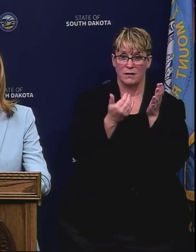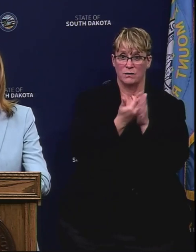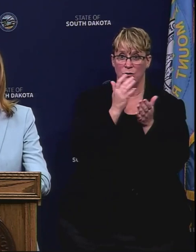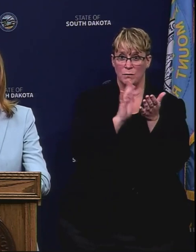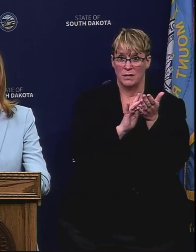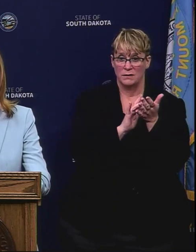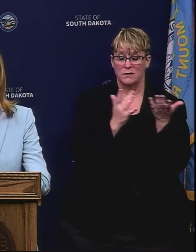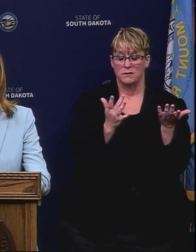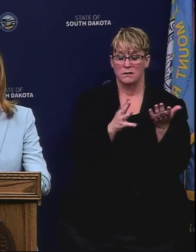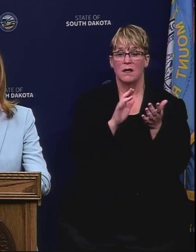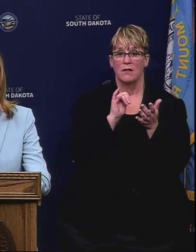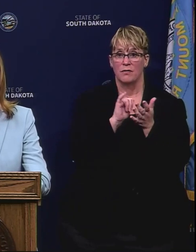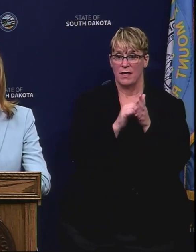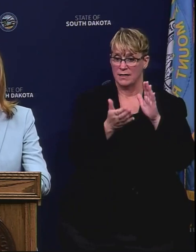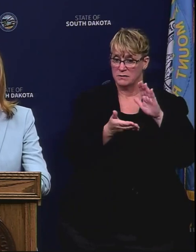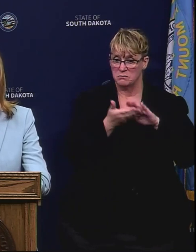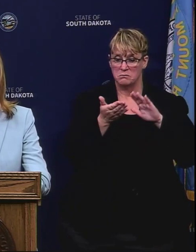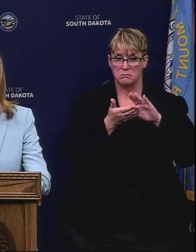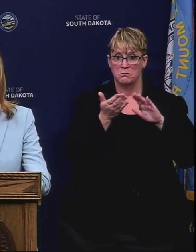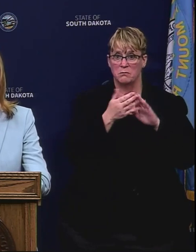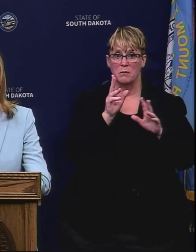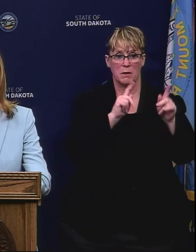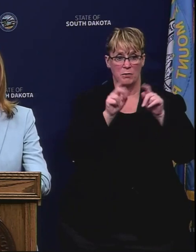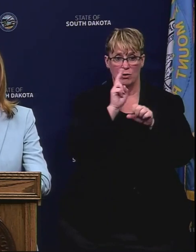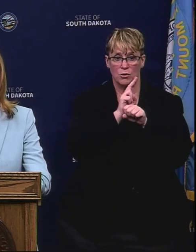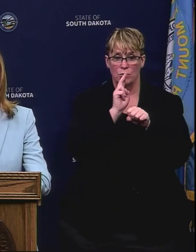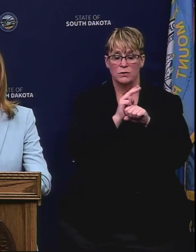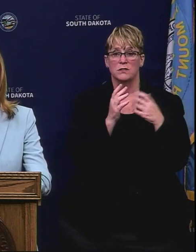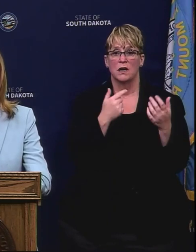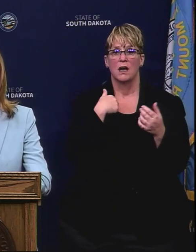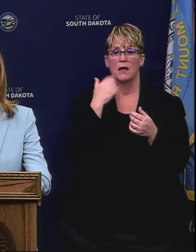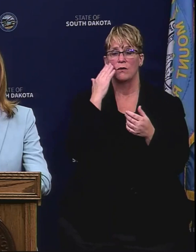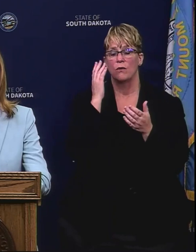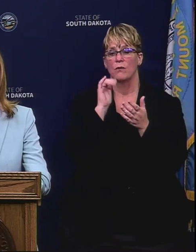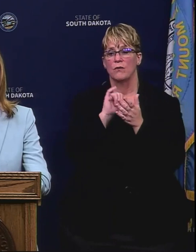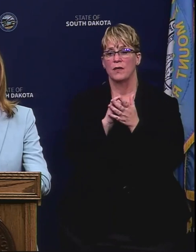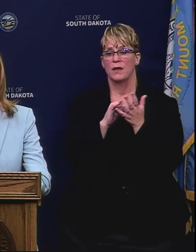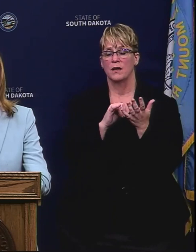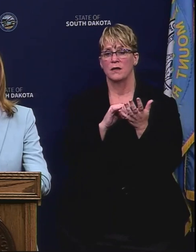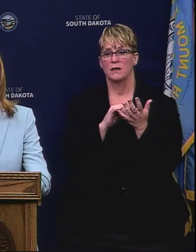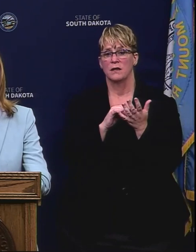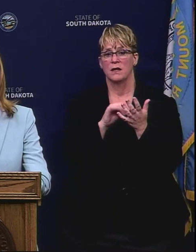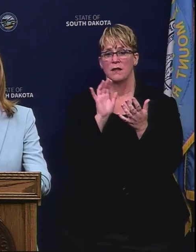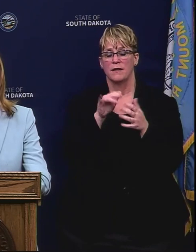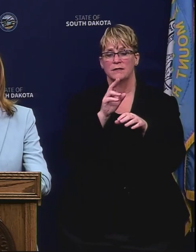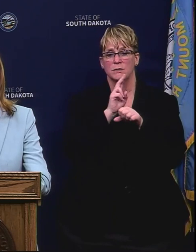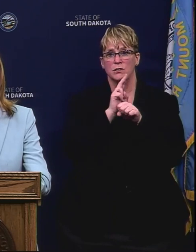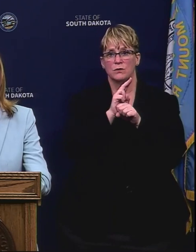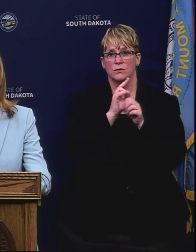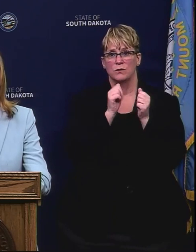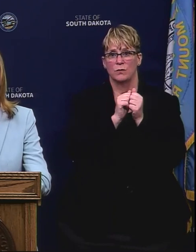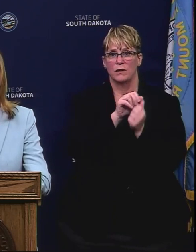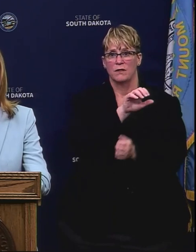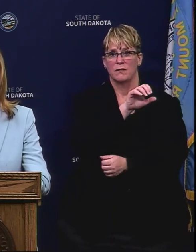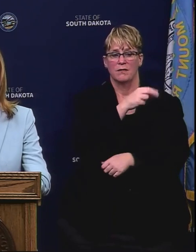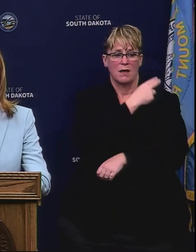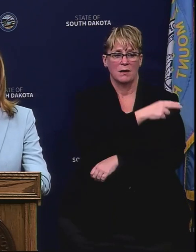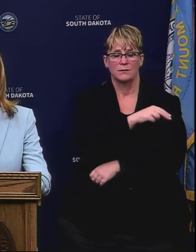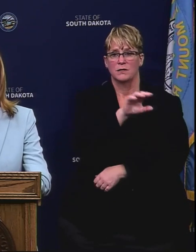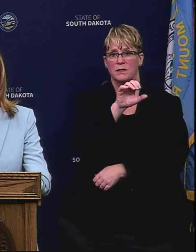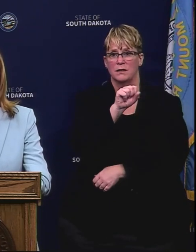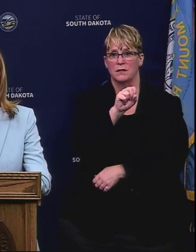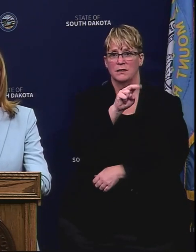them. So that is up and running. And I know that particularly being used within the Sanford system